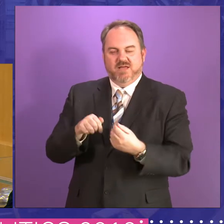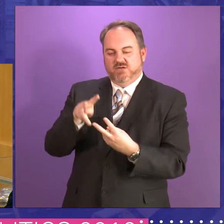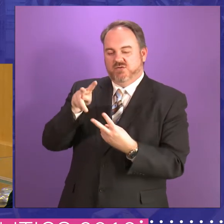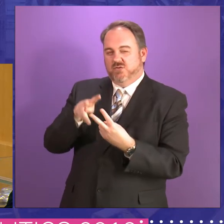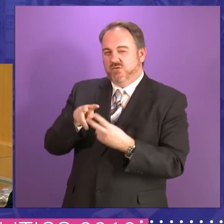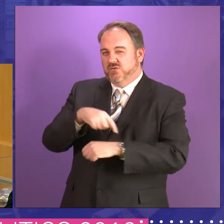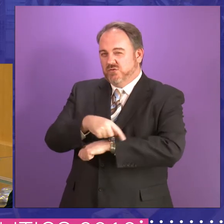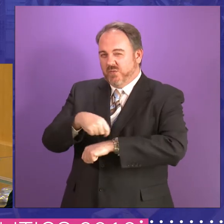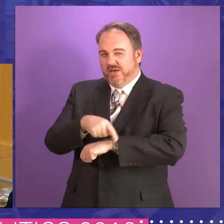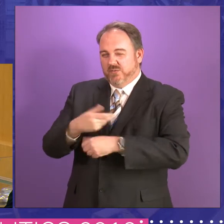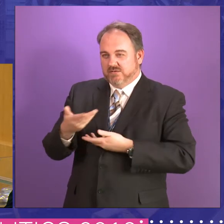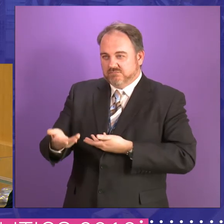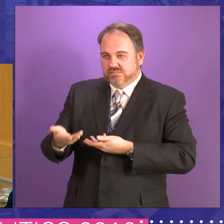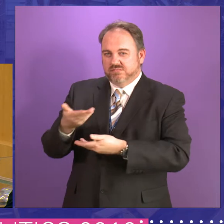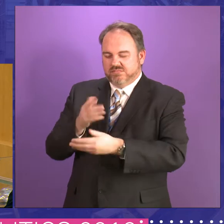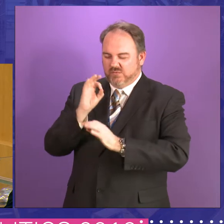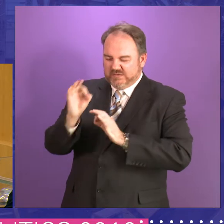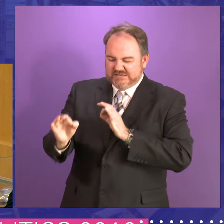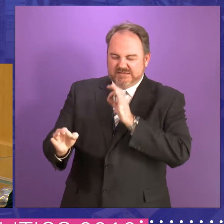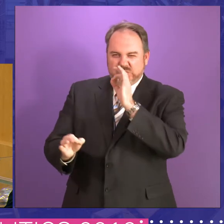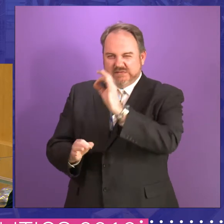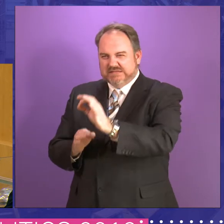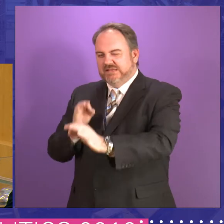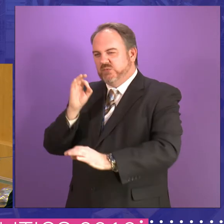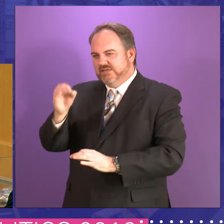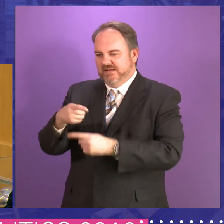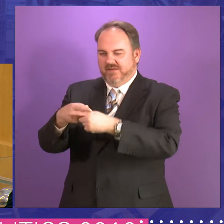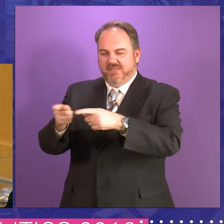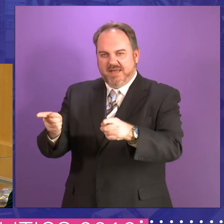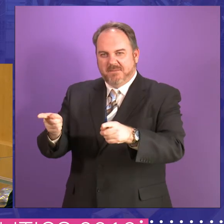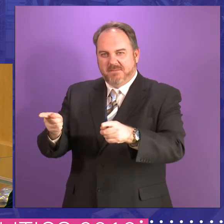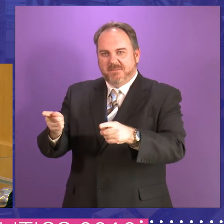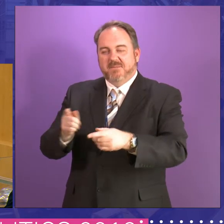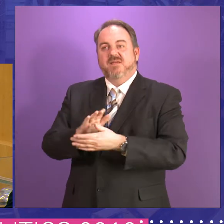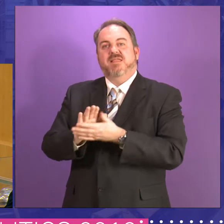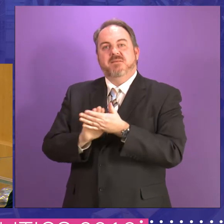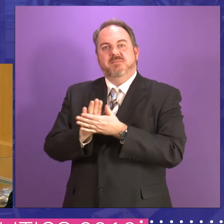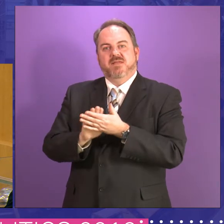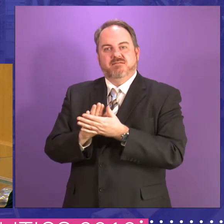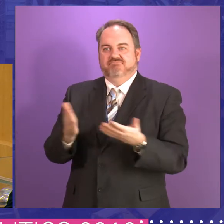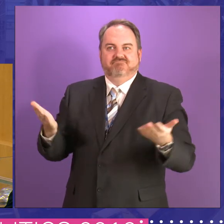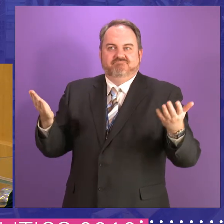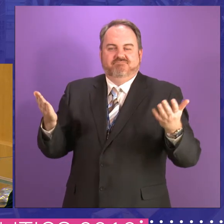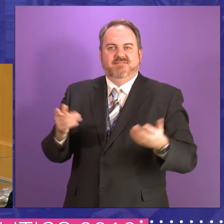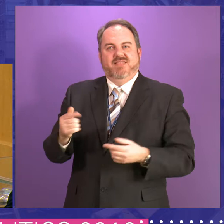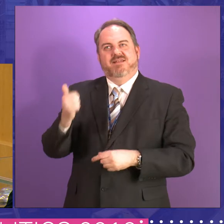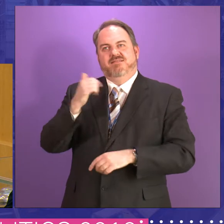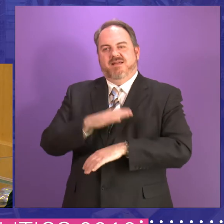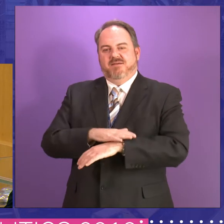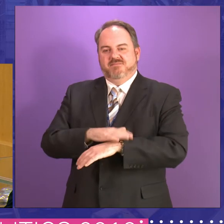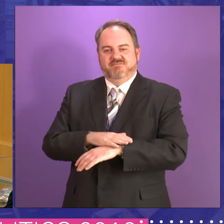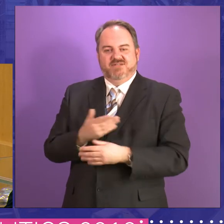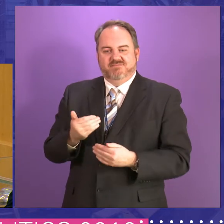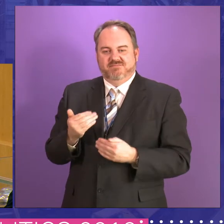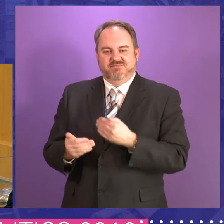hours with them, quizzing them. And, and that, that was, there was just me, you know, backbencher, just